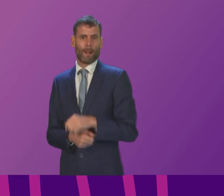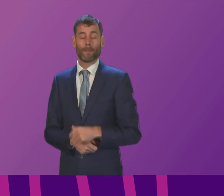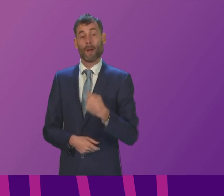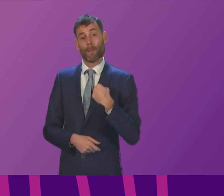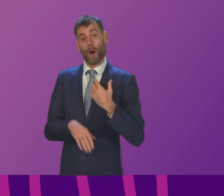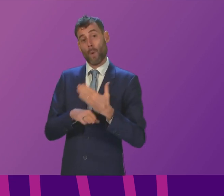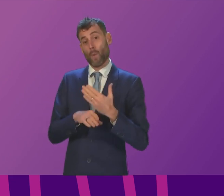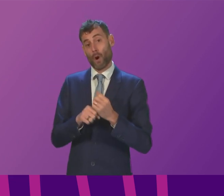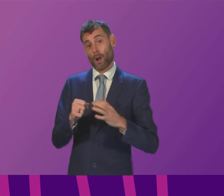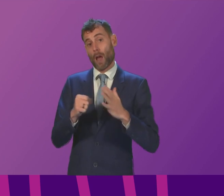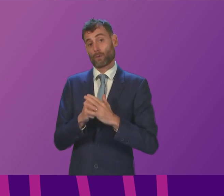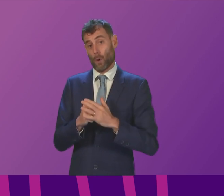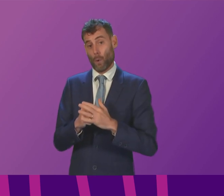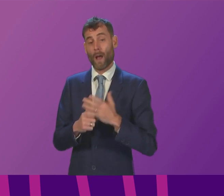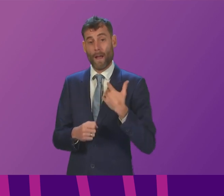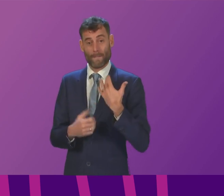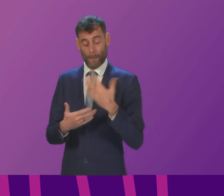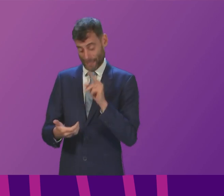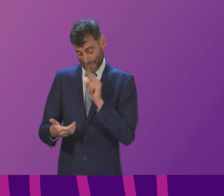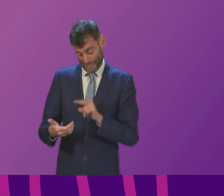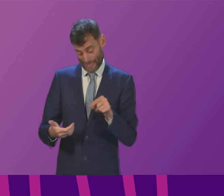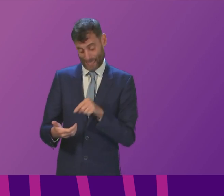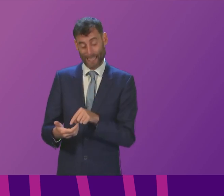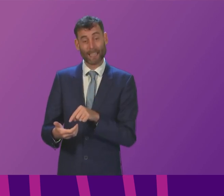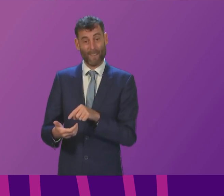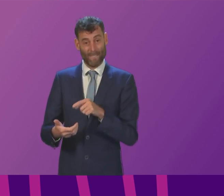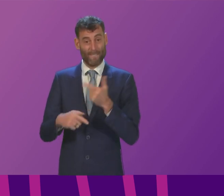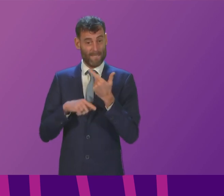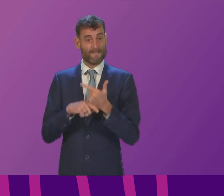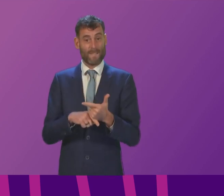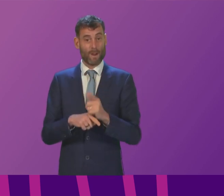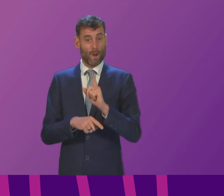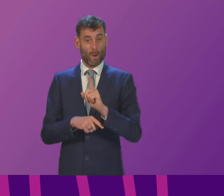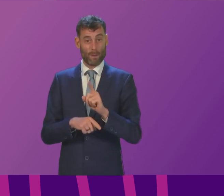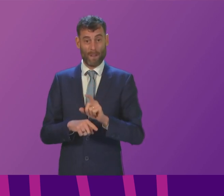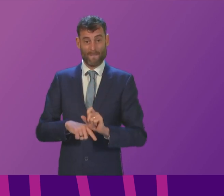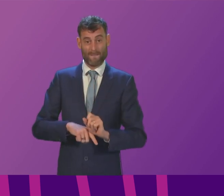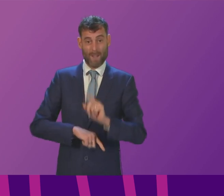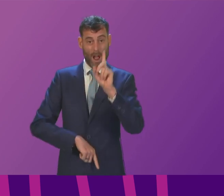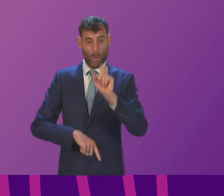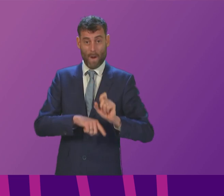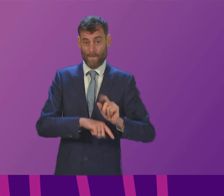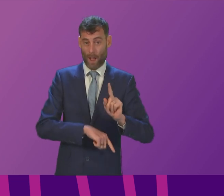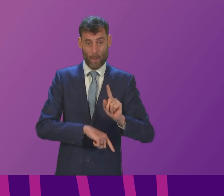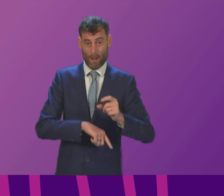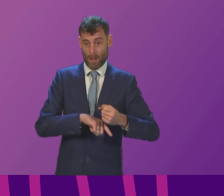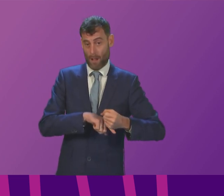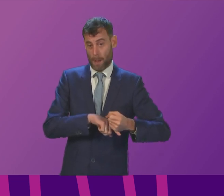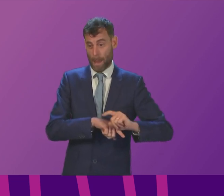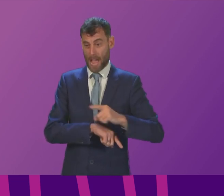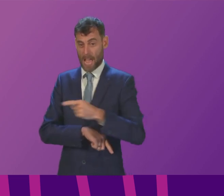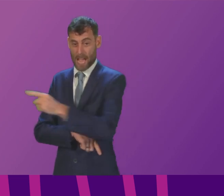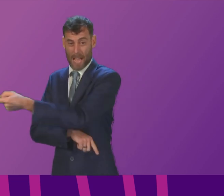Glasgow I have been sent videos of fireworks being launched horizontally down the streets causing damage to property and even trapping